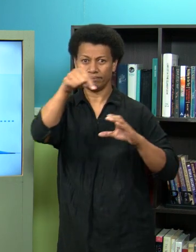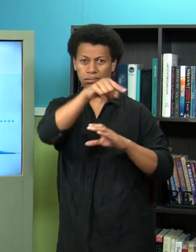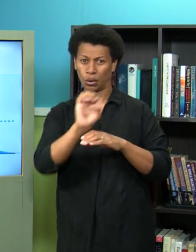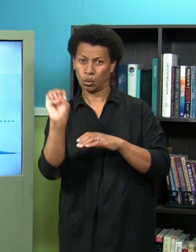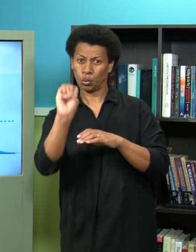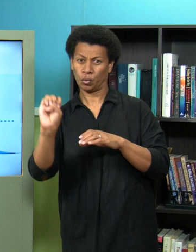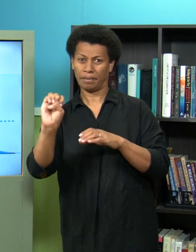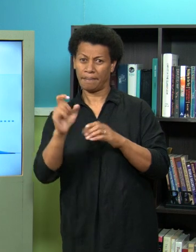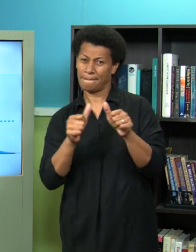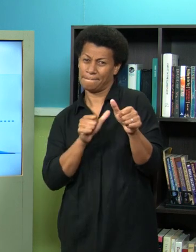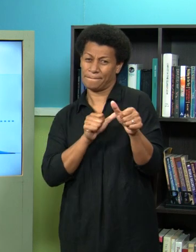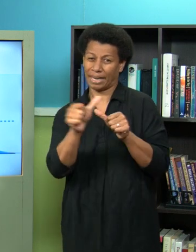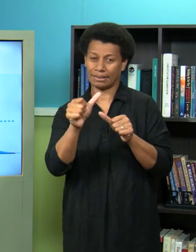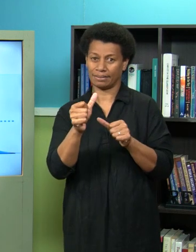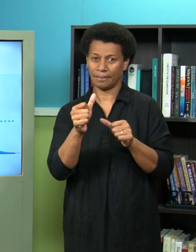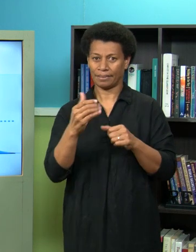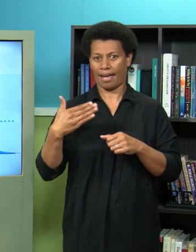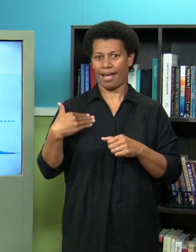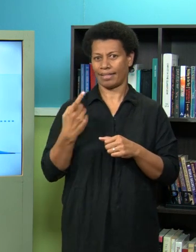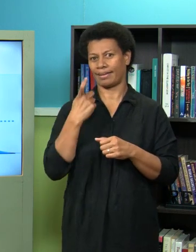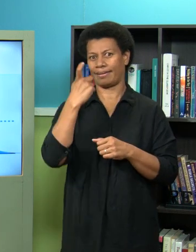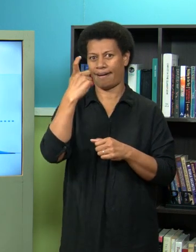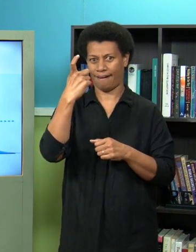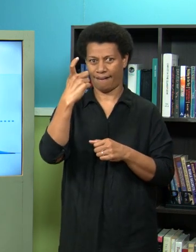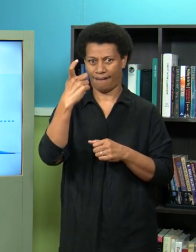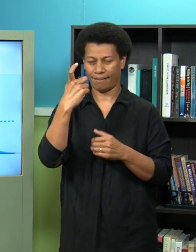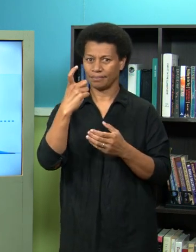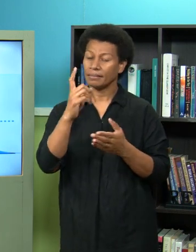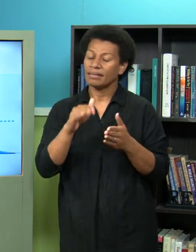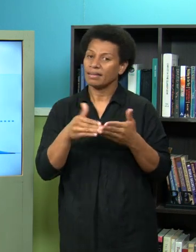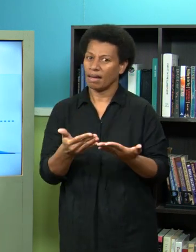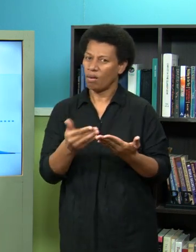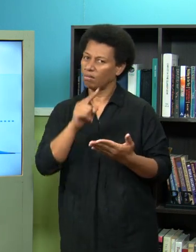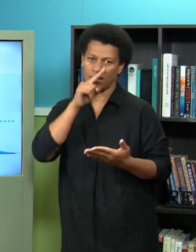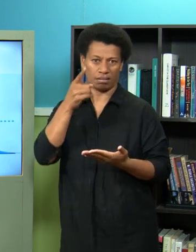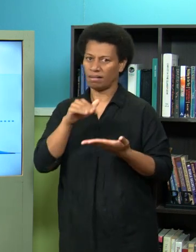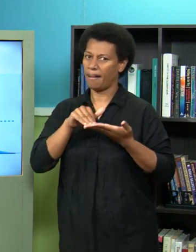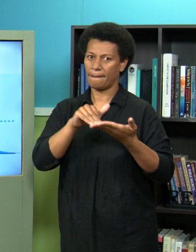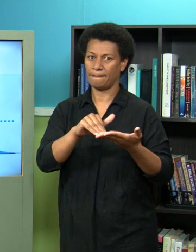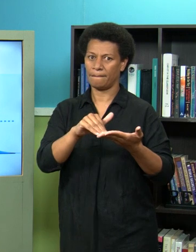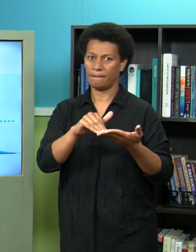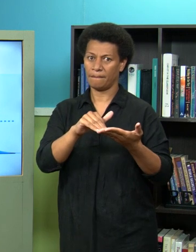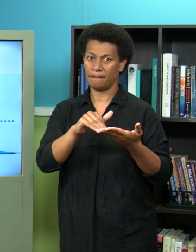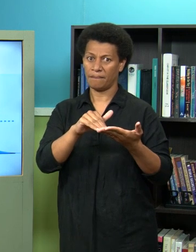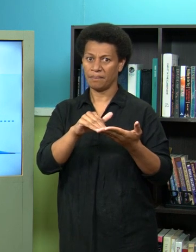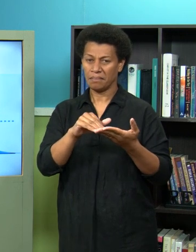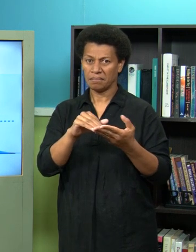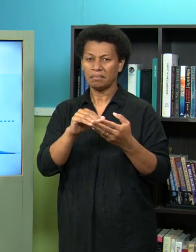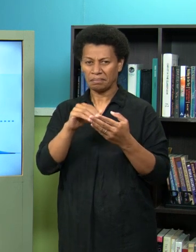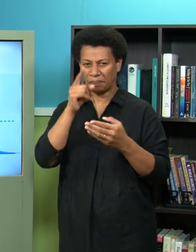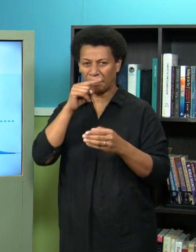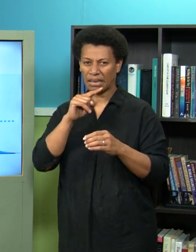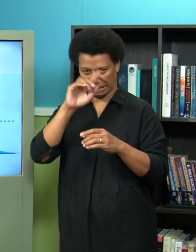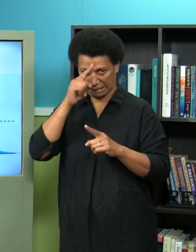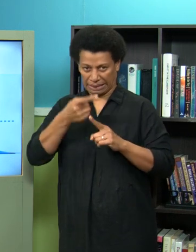best healthcare systems they have just been absolutely overrun by cases of covid 19. now here in fiji